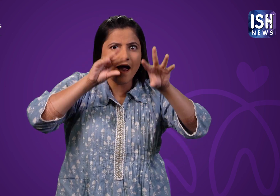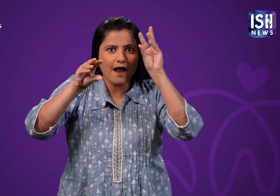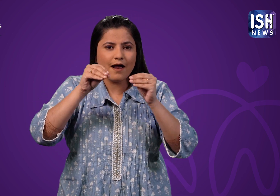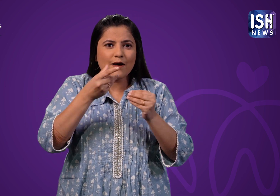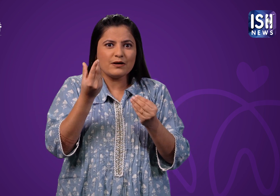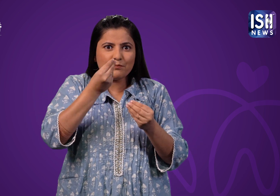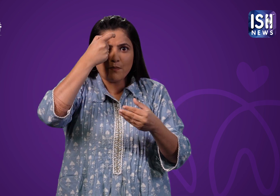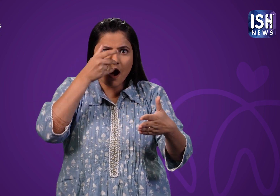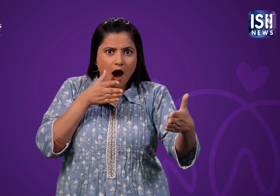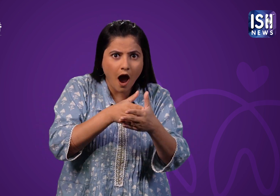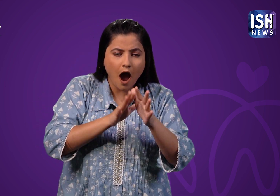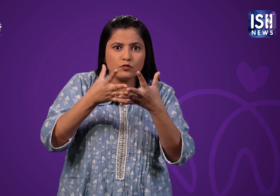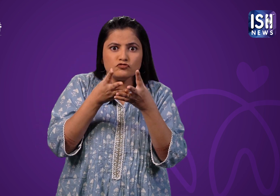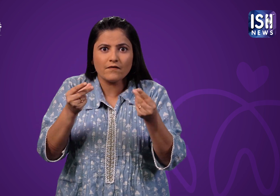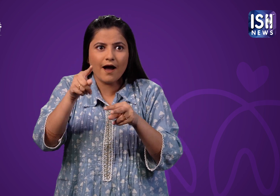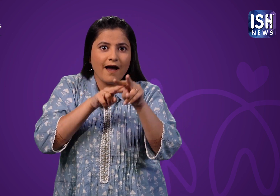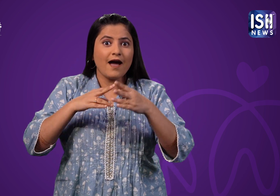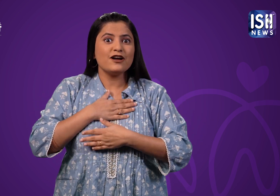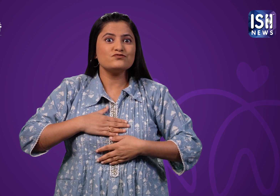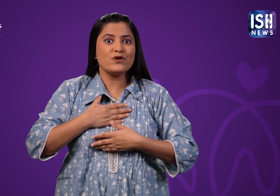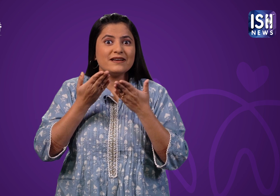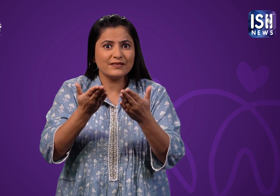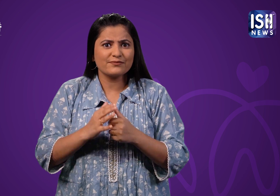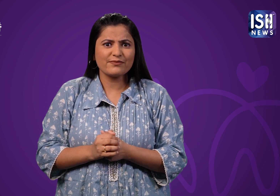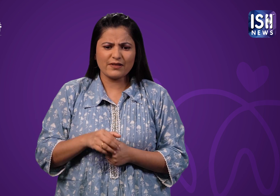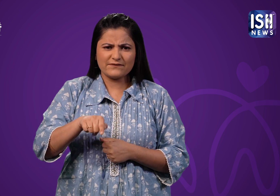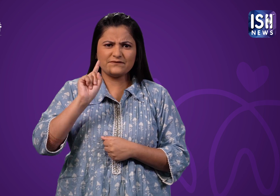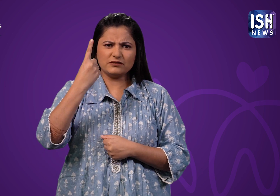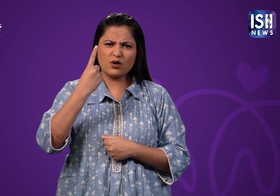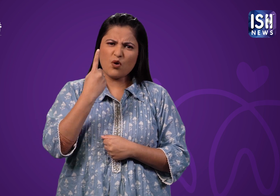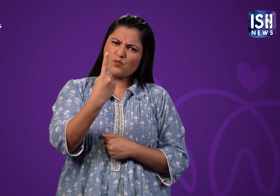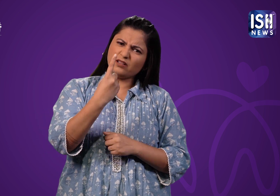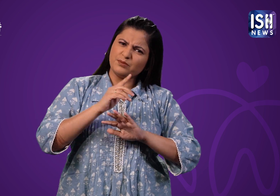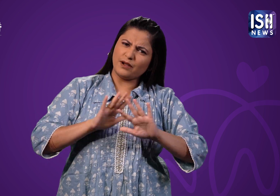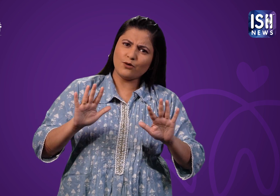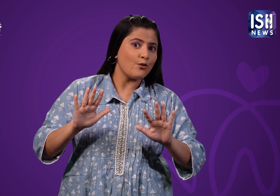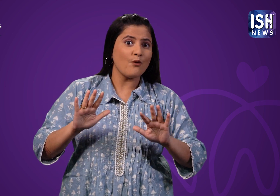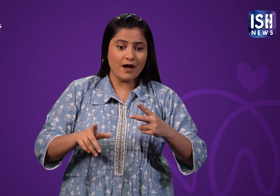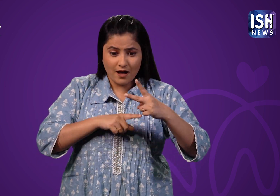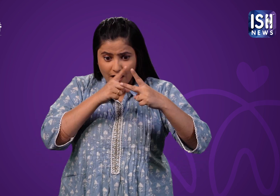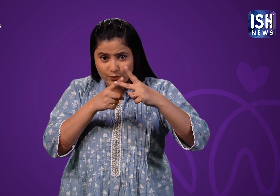about issues and their solutions. There are many other important and interesting events.